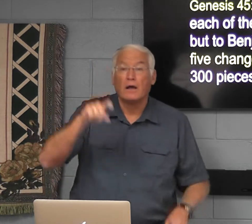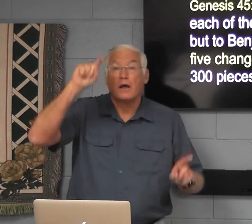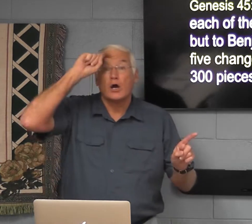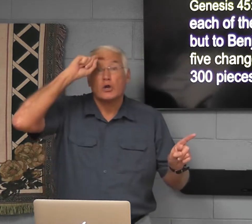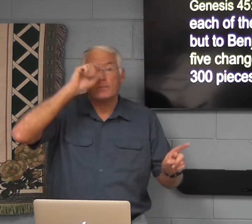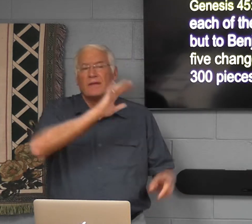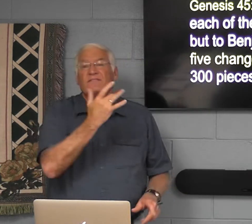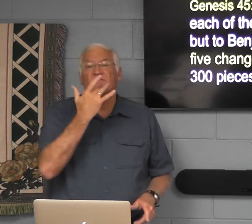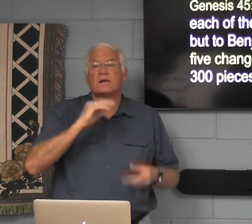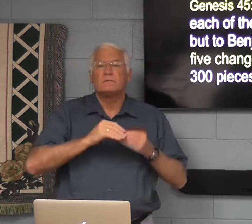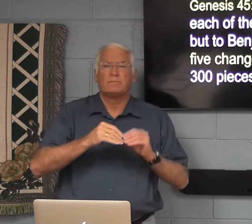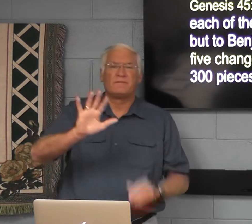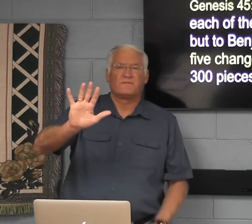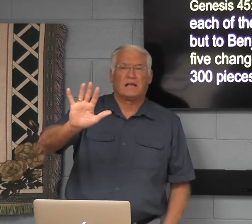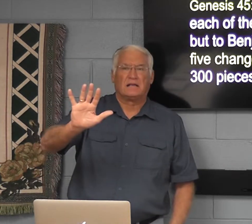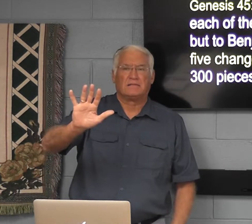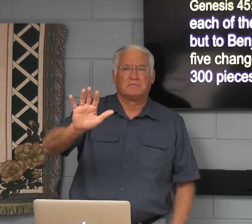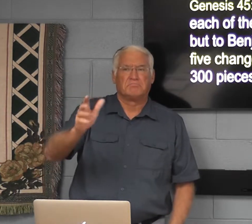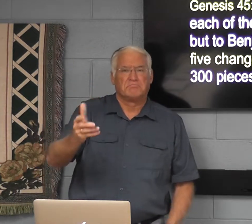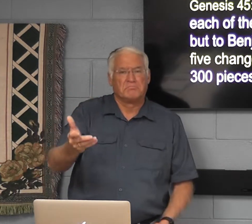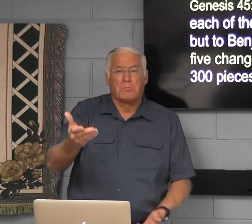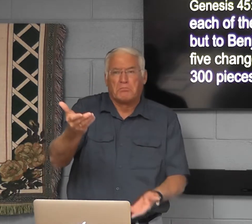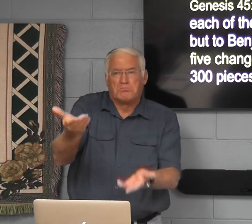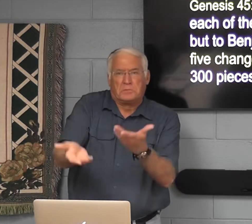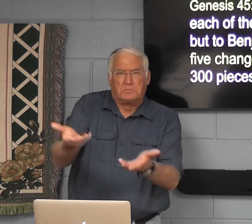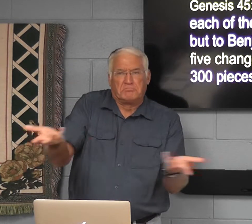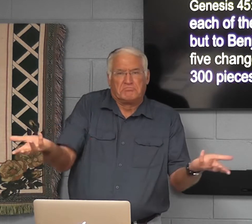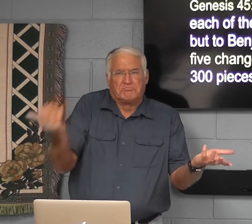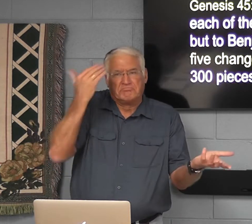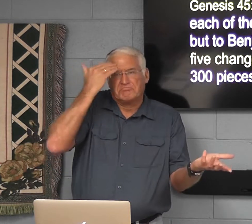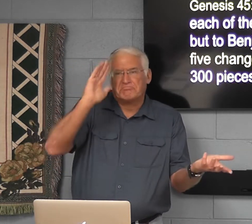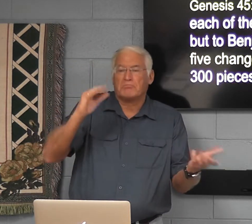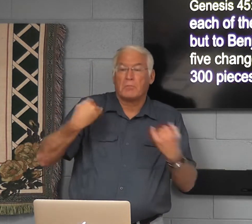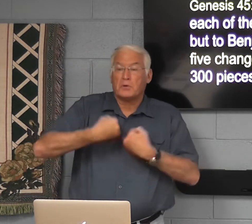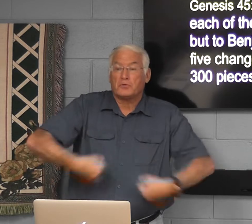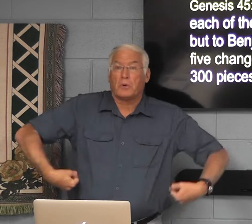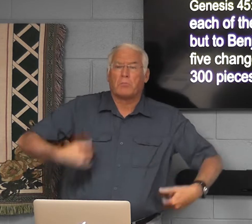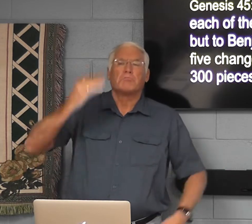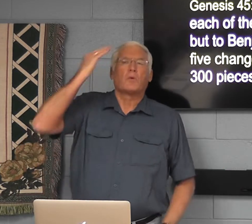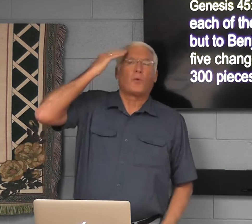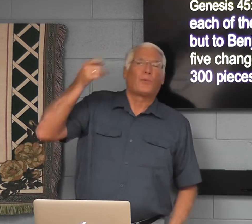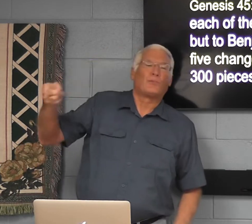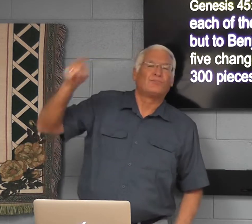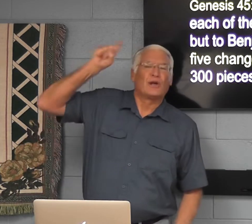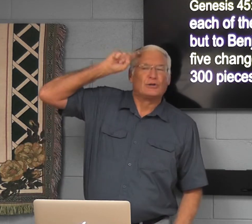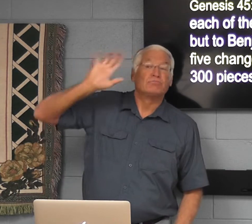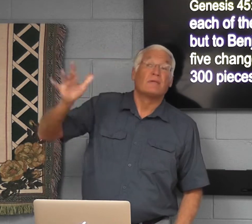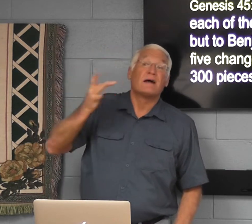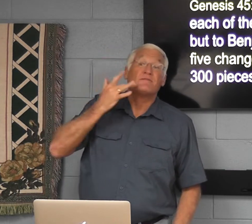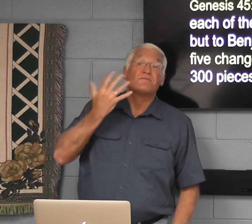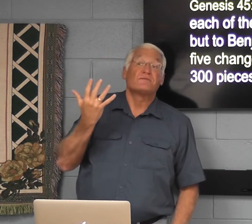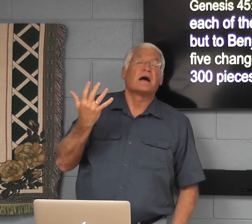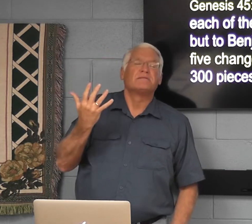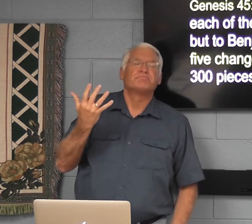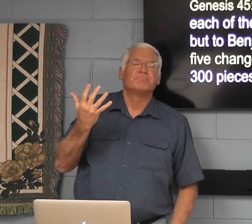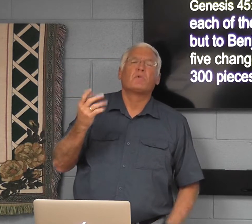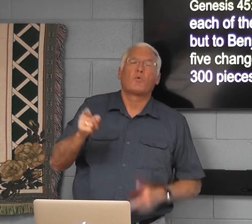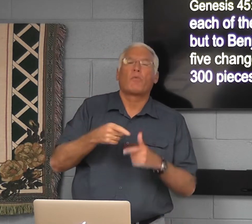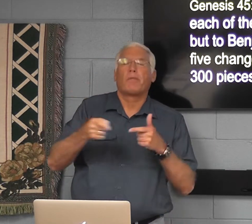call it lucky number seven. And maybe for the Egyptian, it was five. You know, Joseph probably